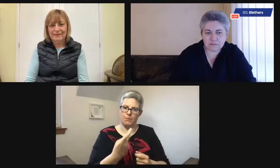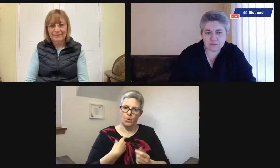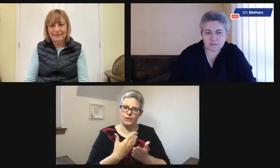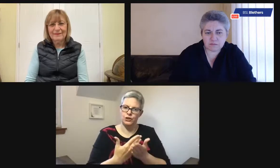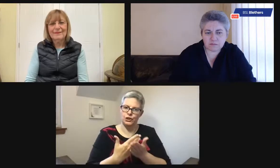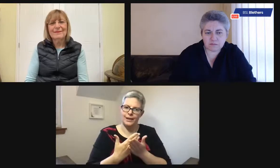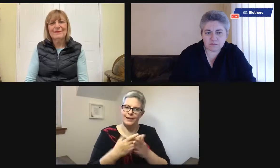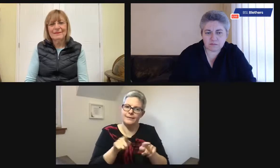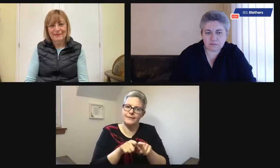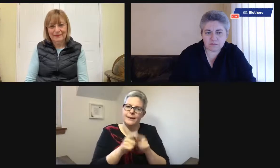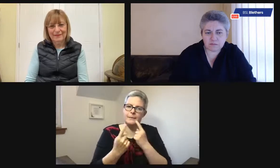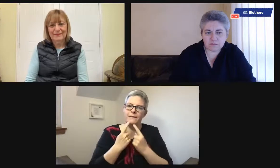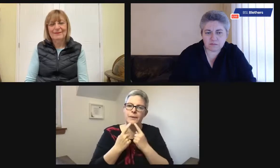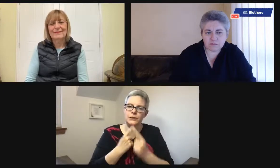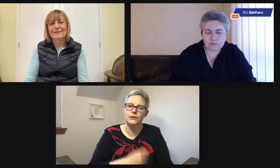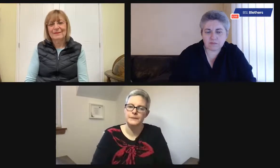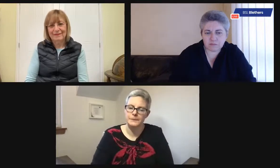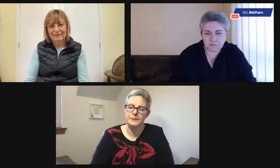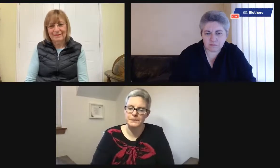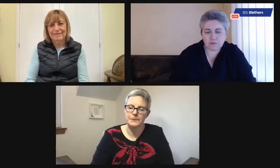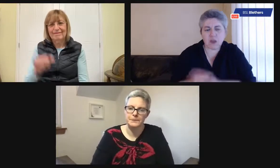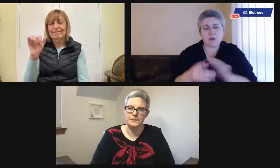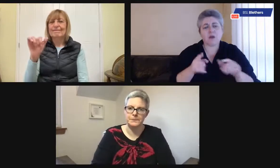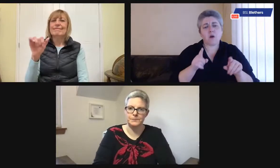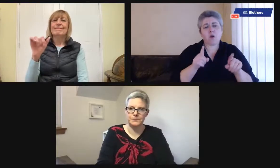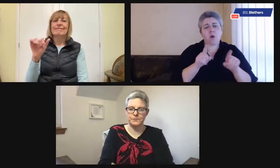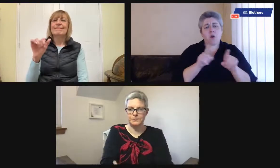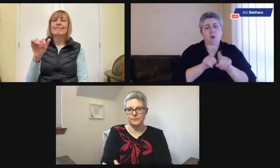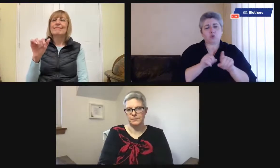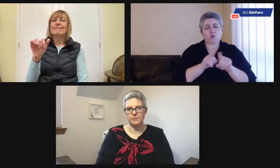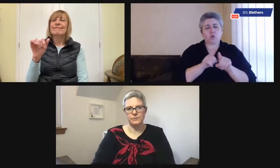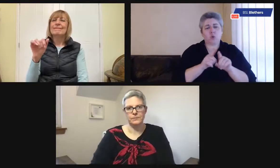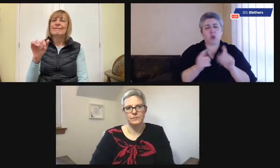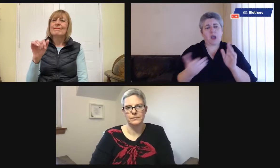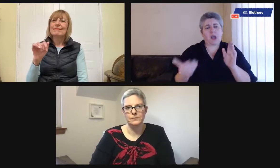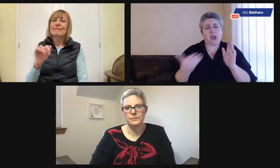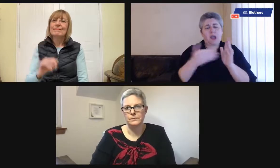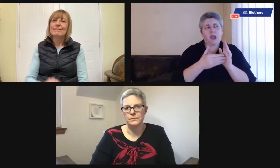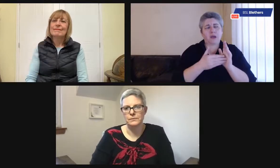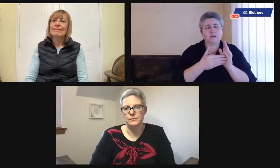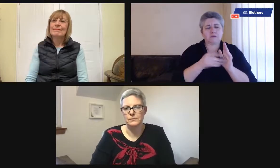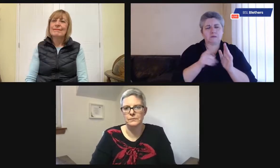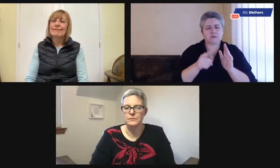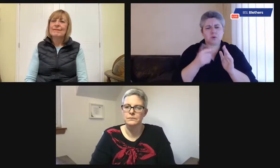that can be a difficult conversation. So some kind of shared point of reference can be really useful.